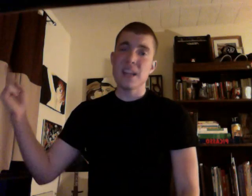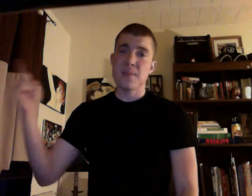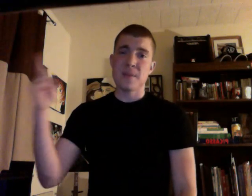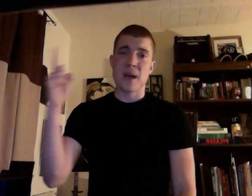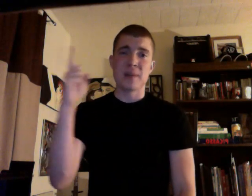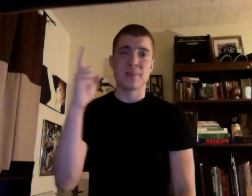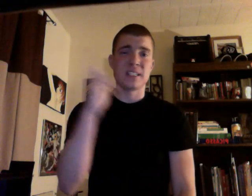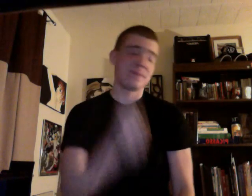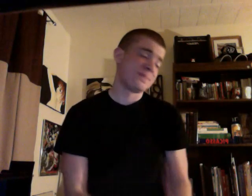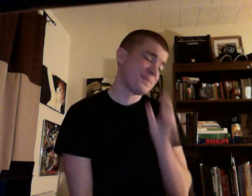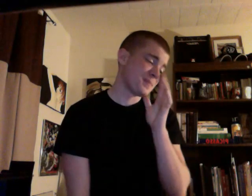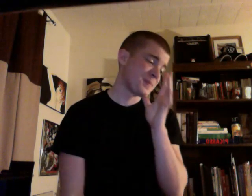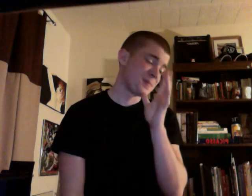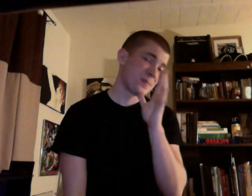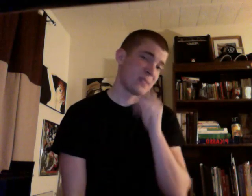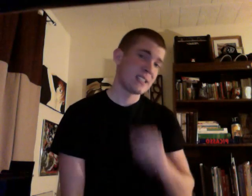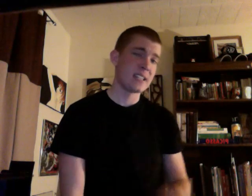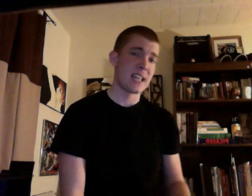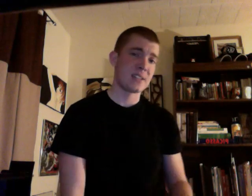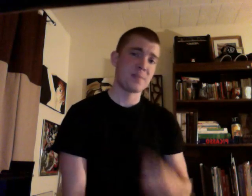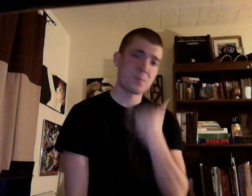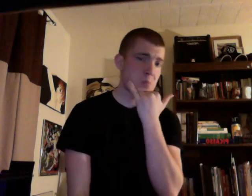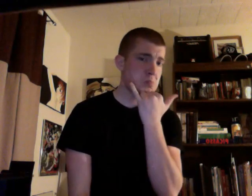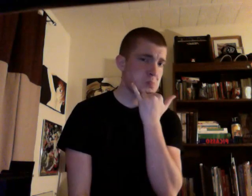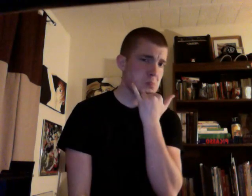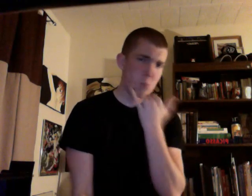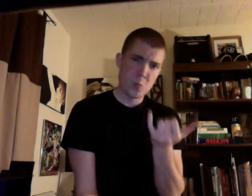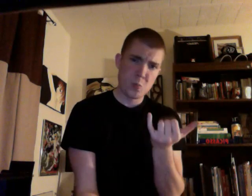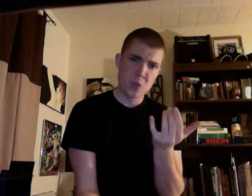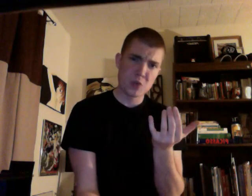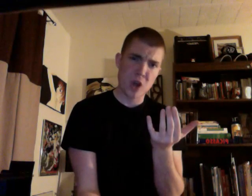My mom comes in, says, what's wrong?